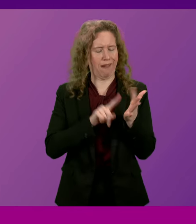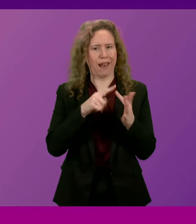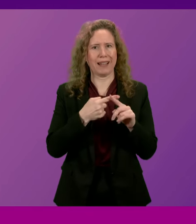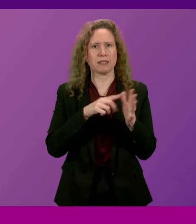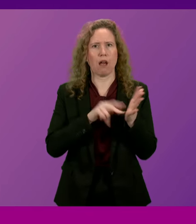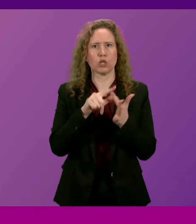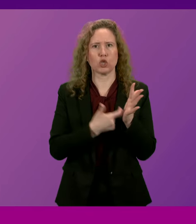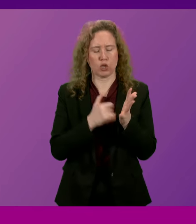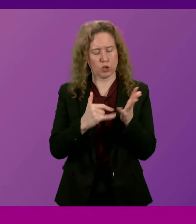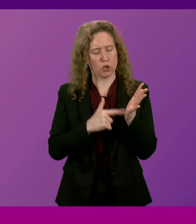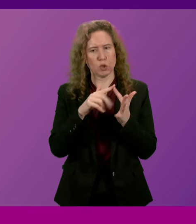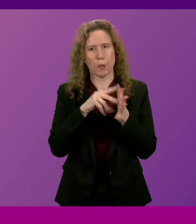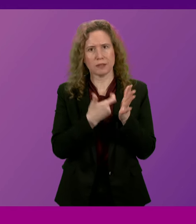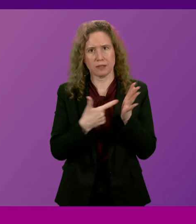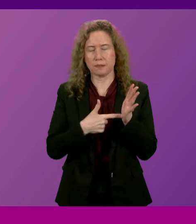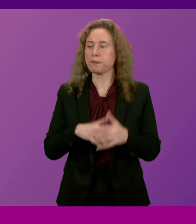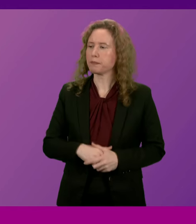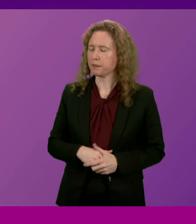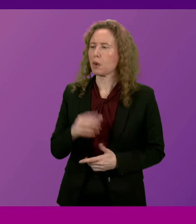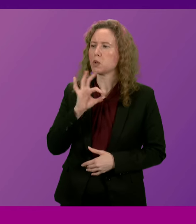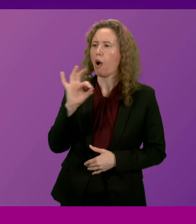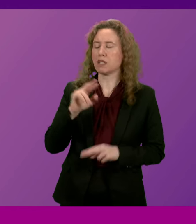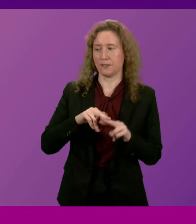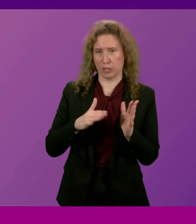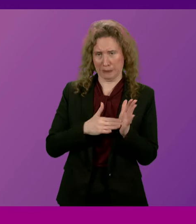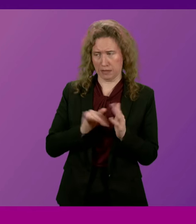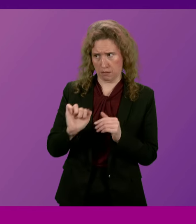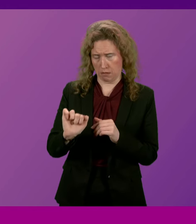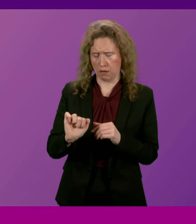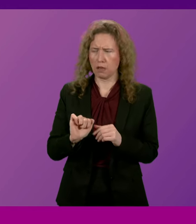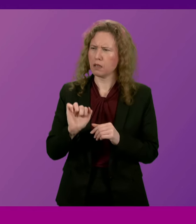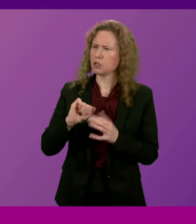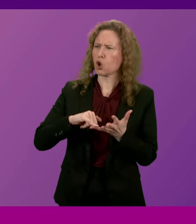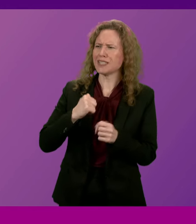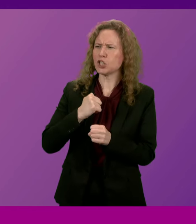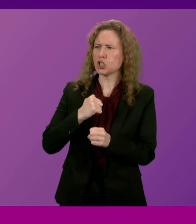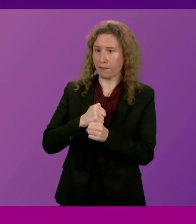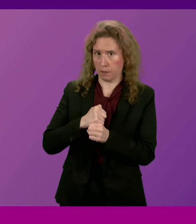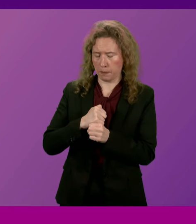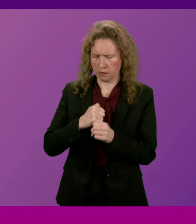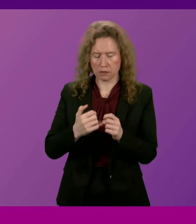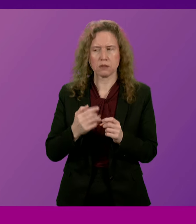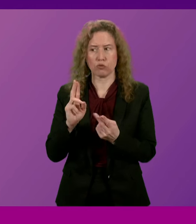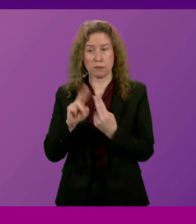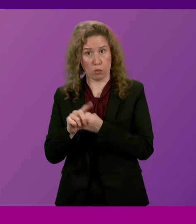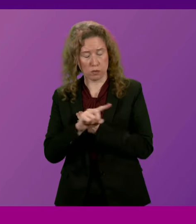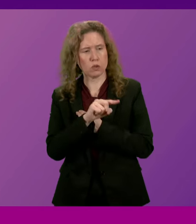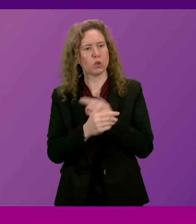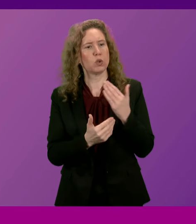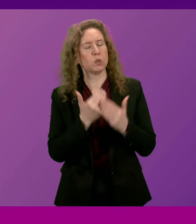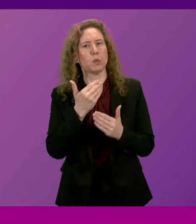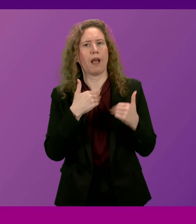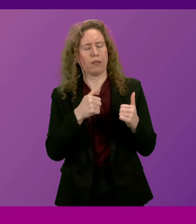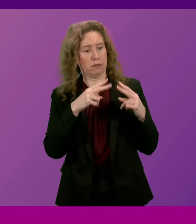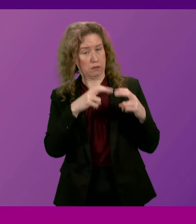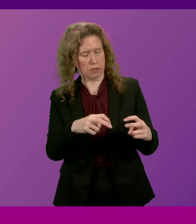To ask the First Minister what the Scottish Government's reaction is to the findings of the New Health Organisation study which